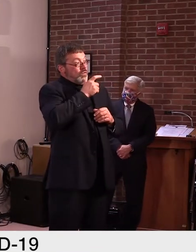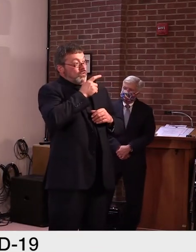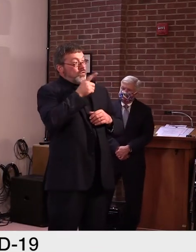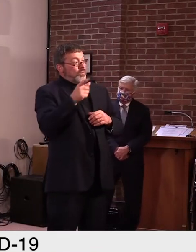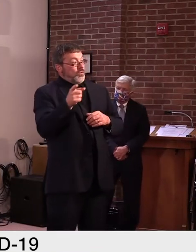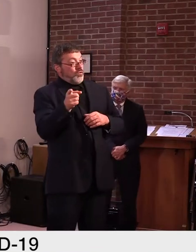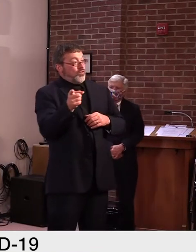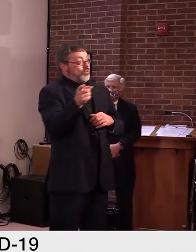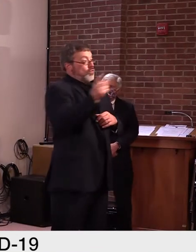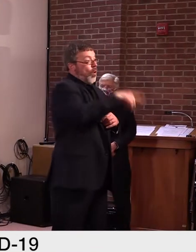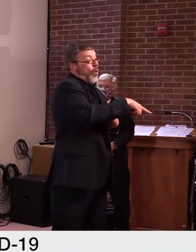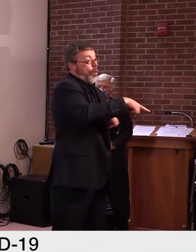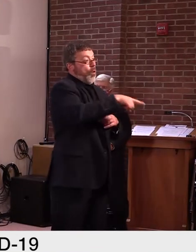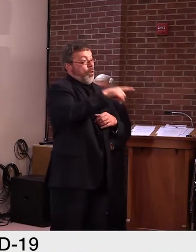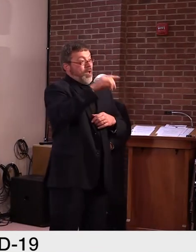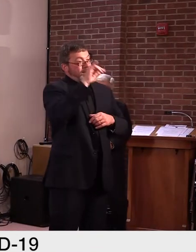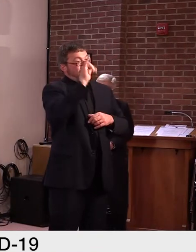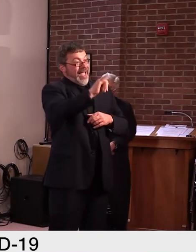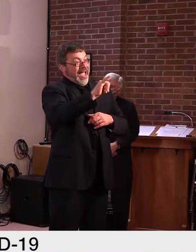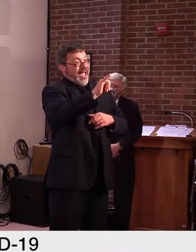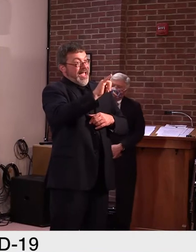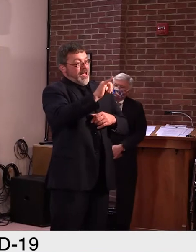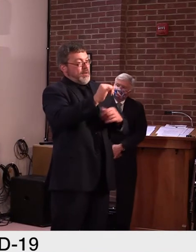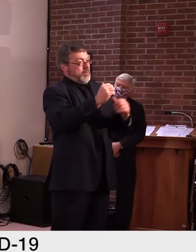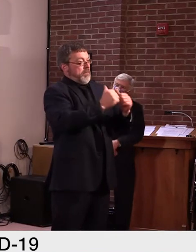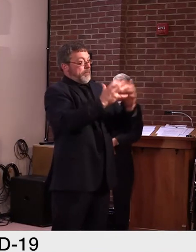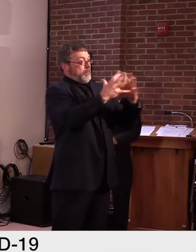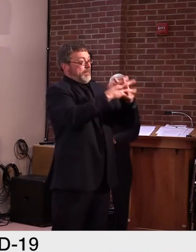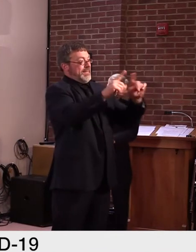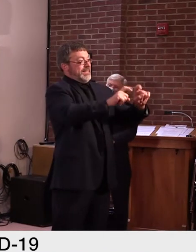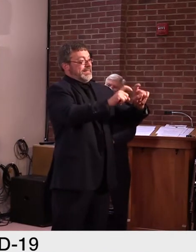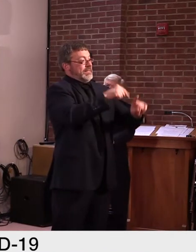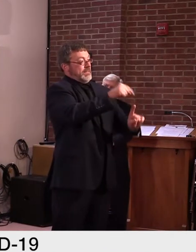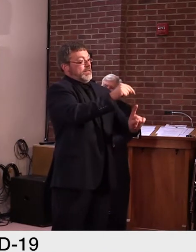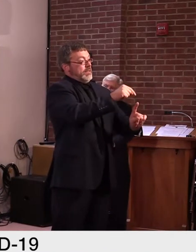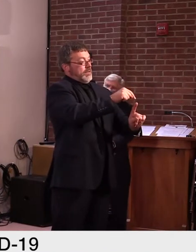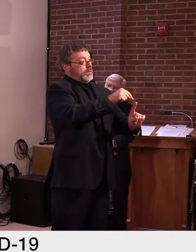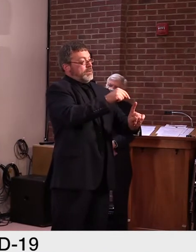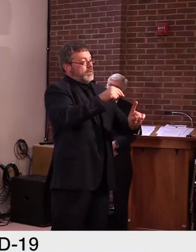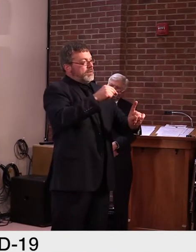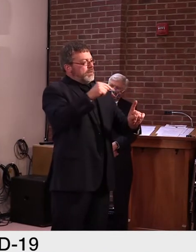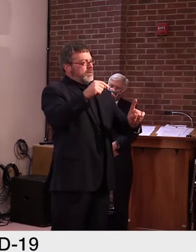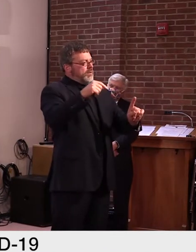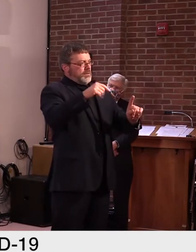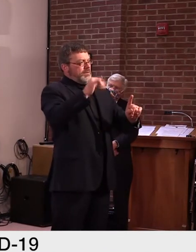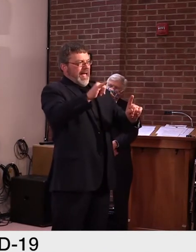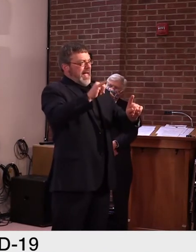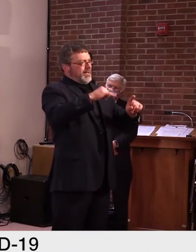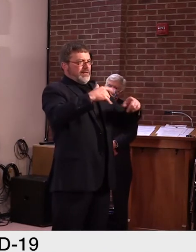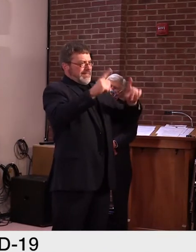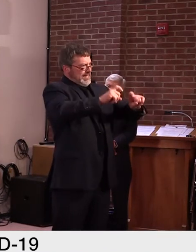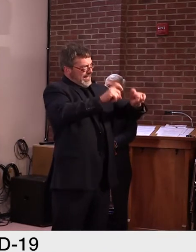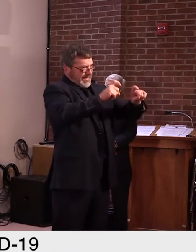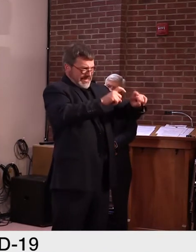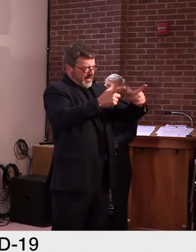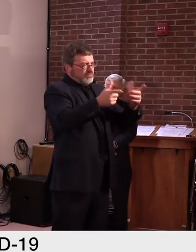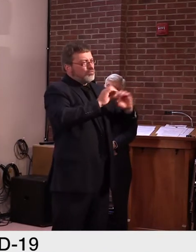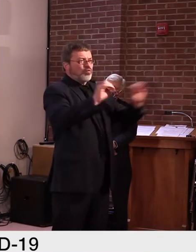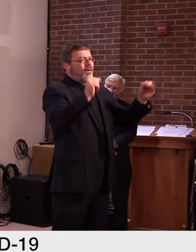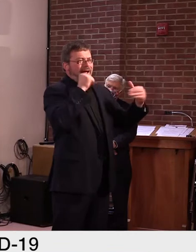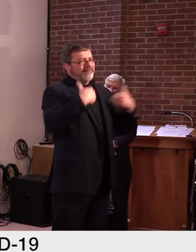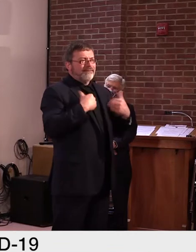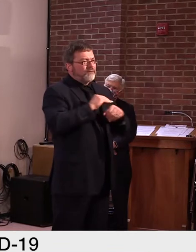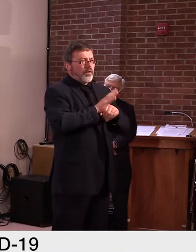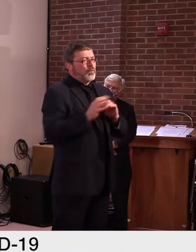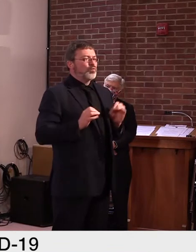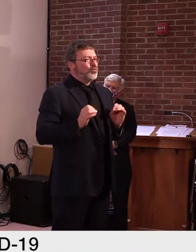every contact, and were tested at the pop-up were negative. If there are any individuals that actually